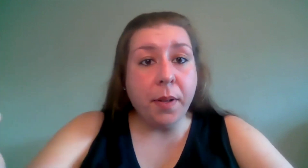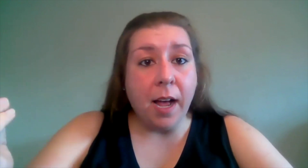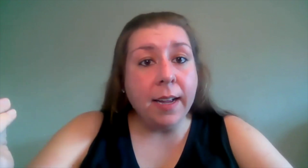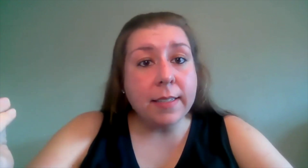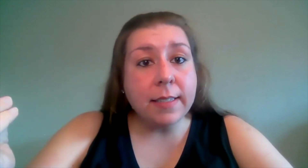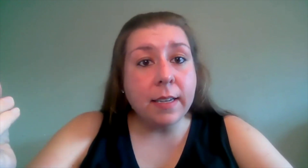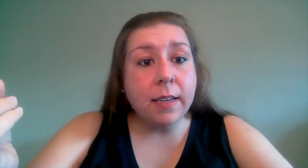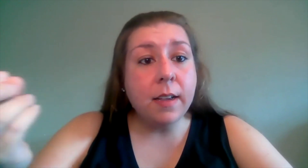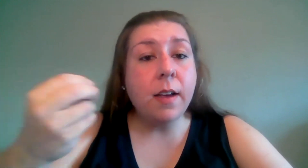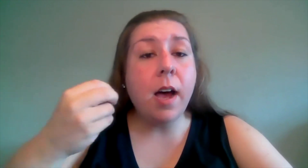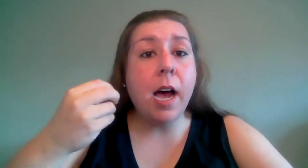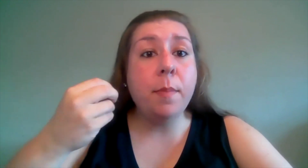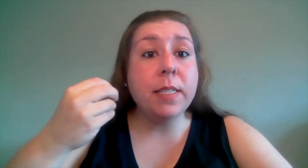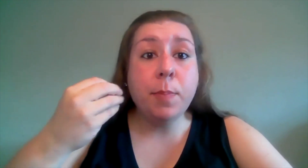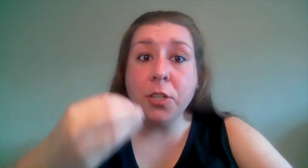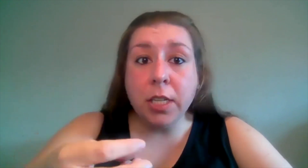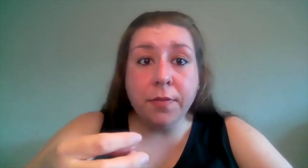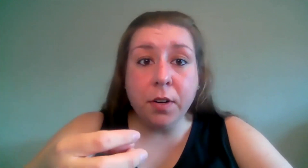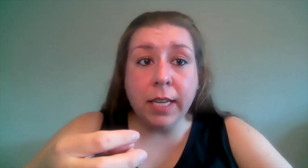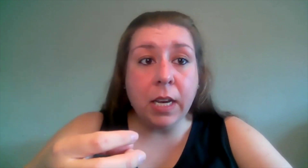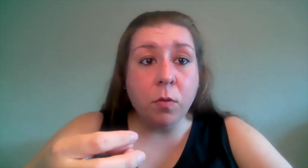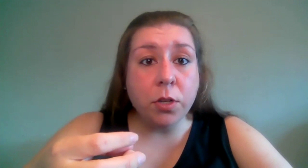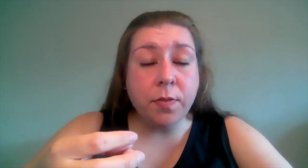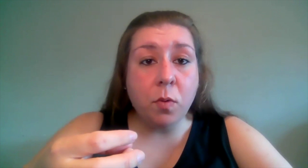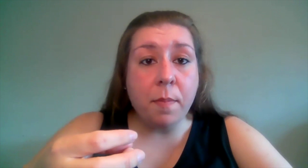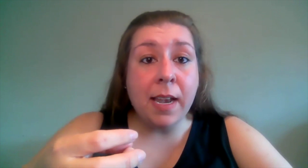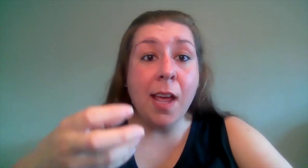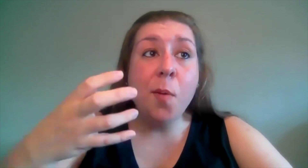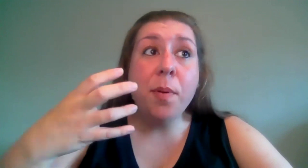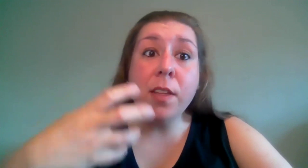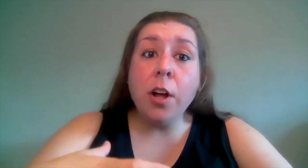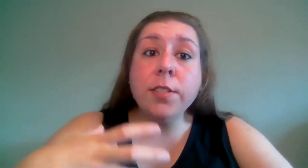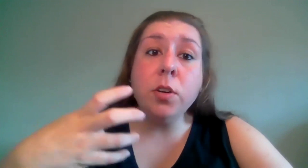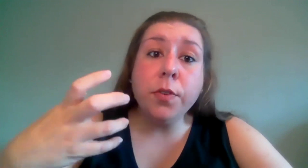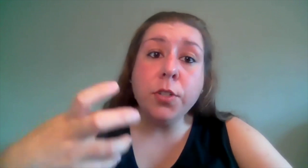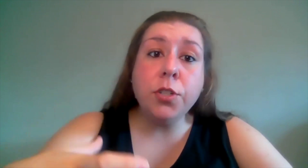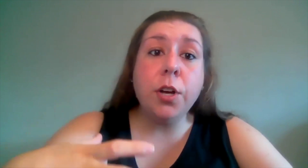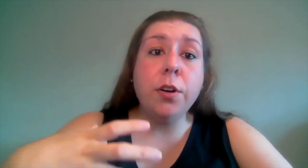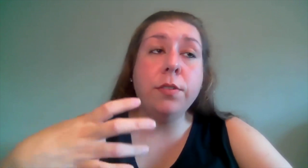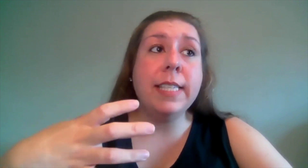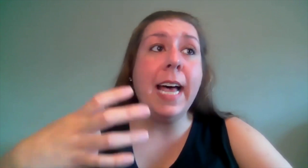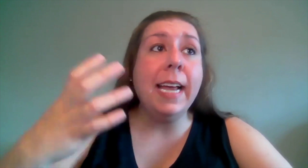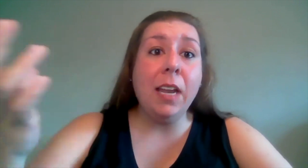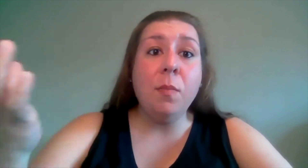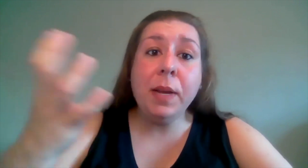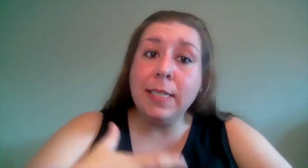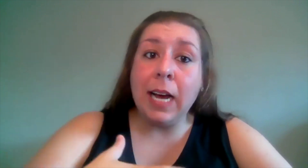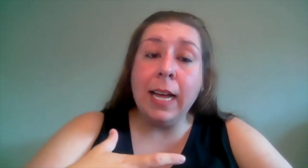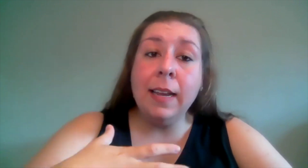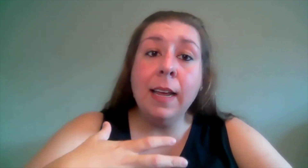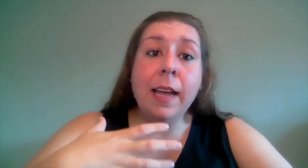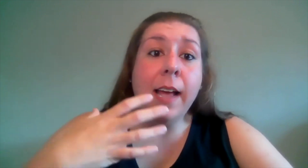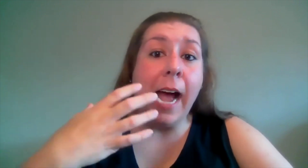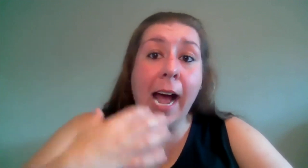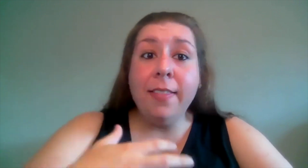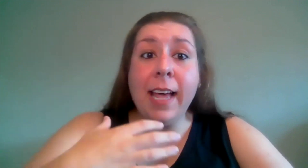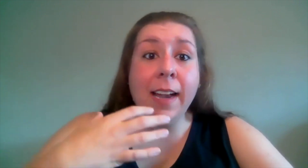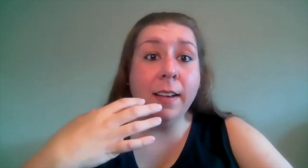plots um especially for leading roles for women but then also for shows that can be done at that